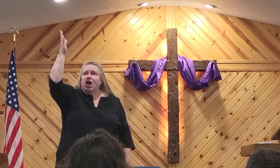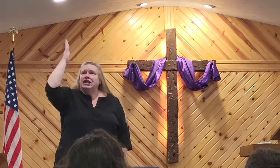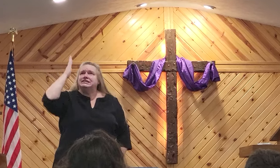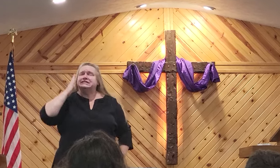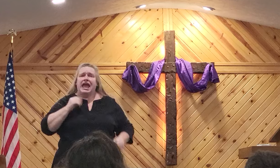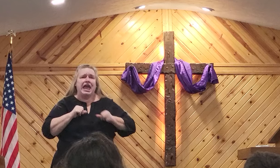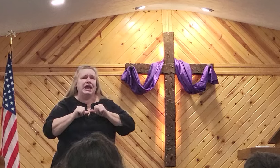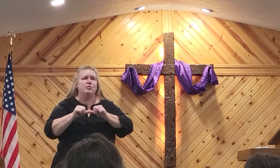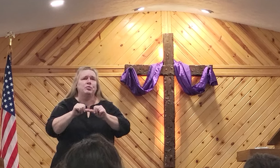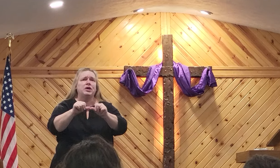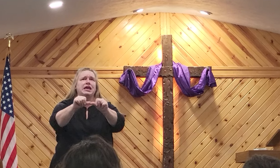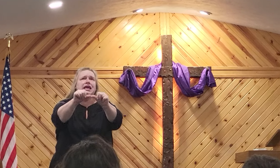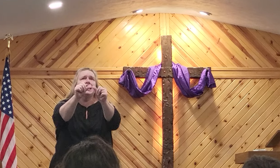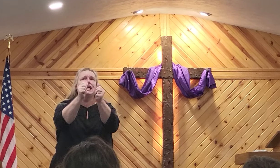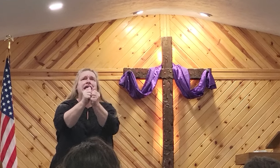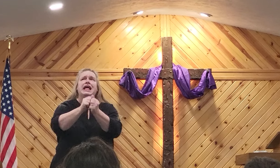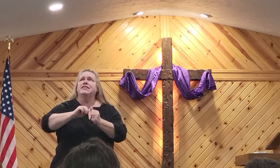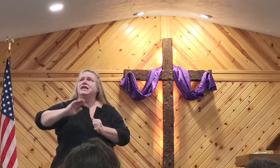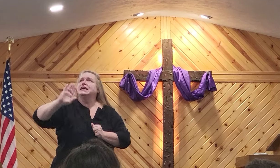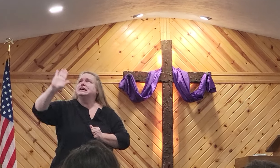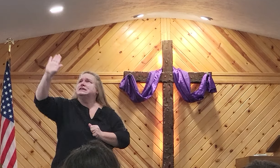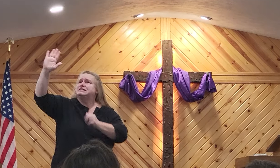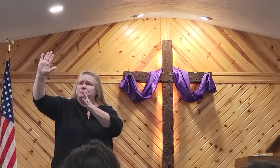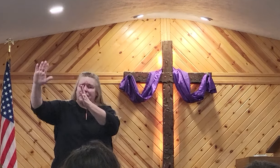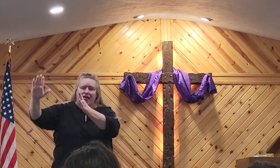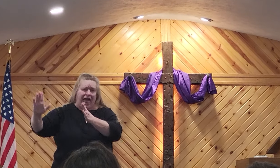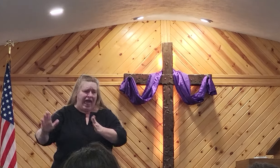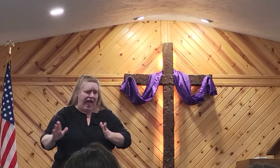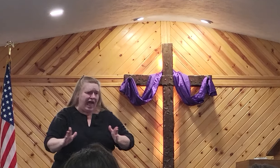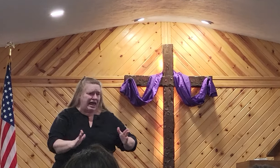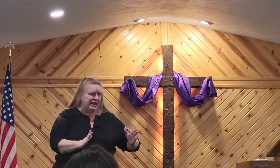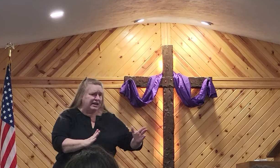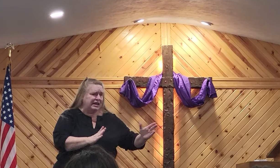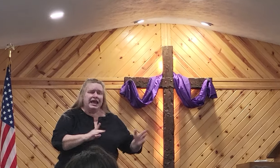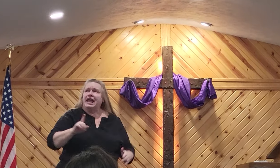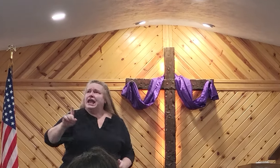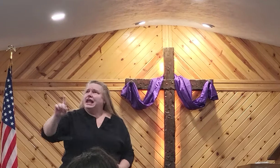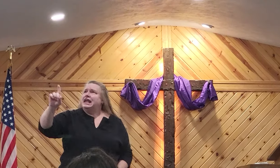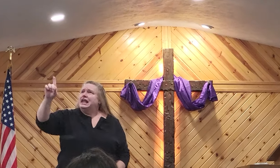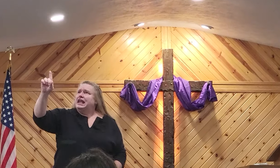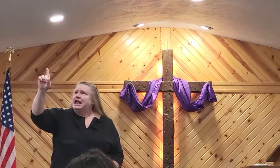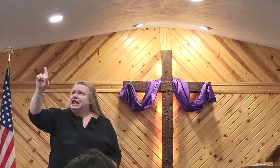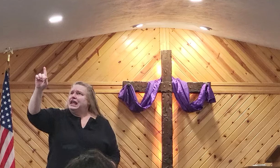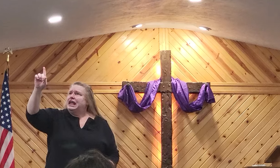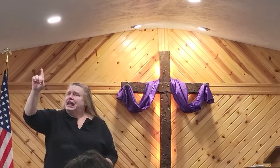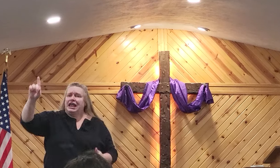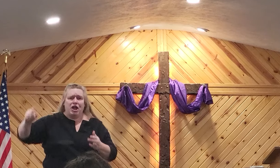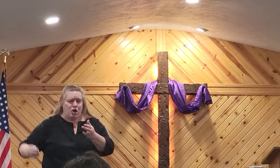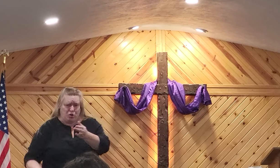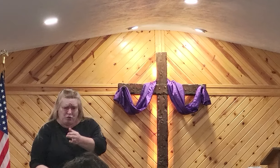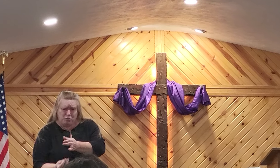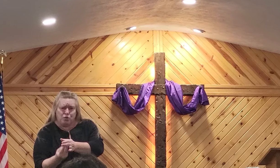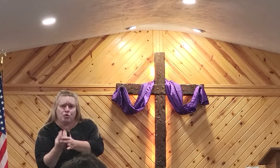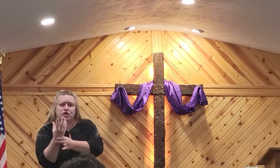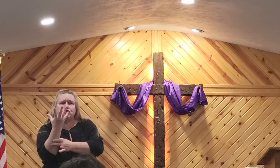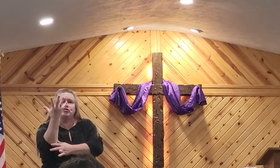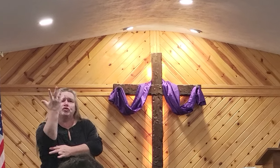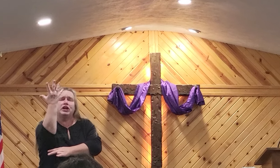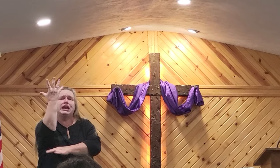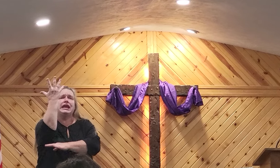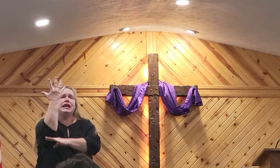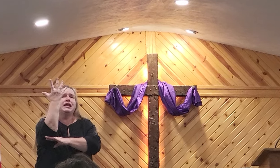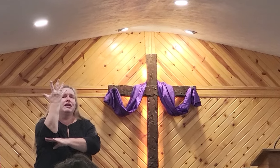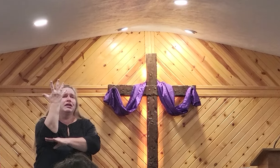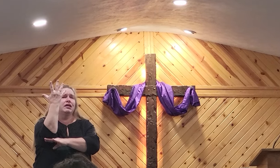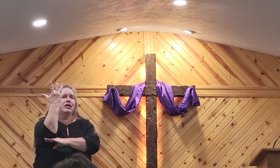God stayed with his plan. He grew the